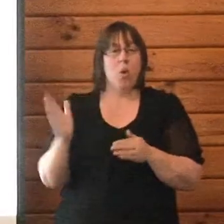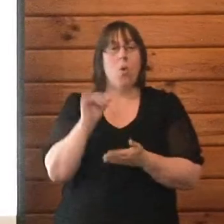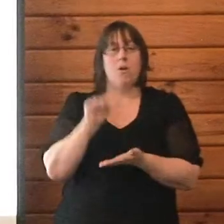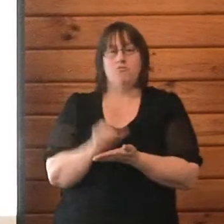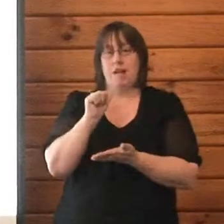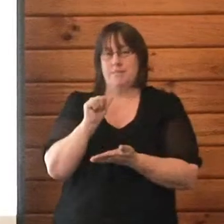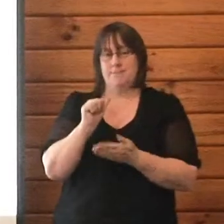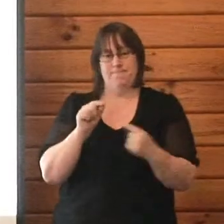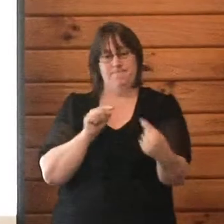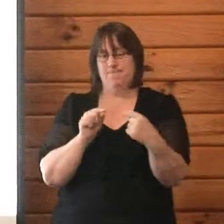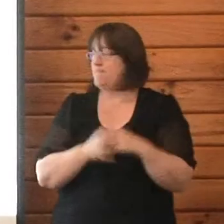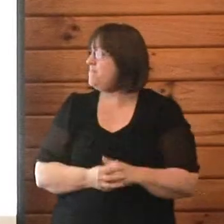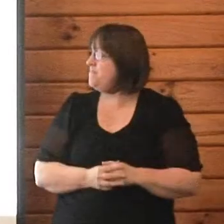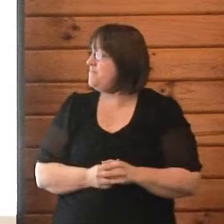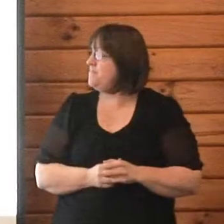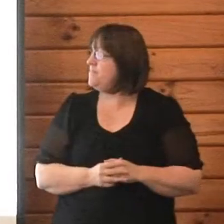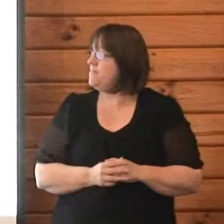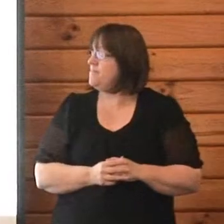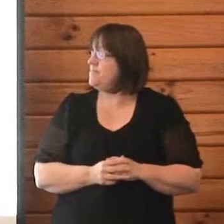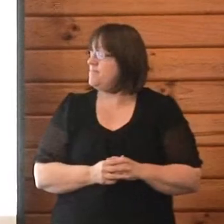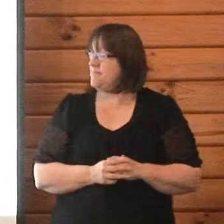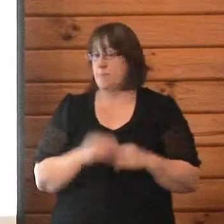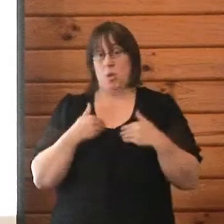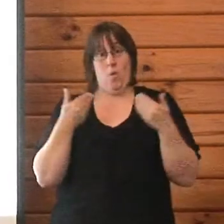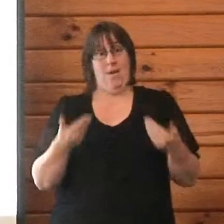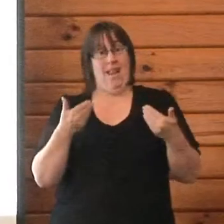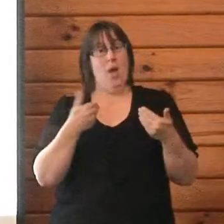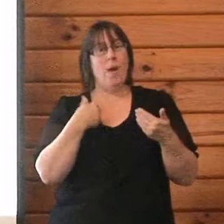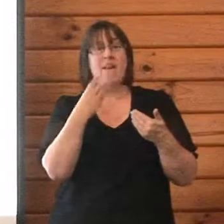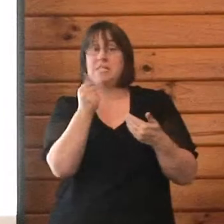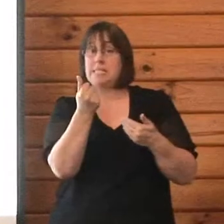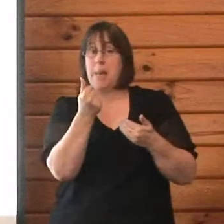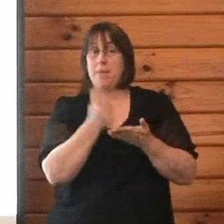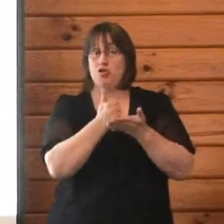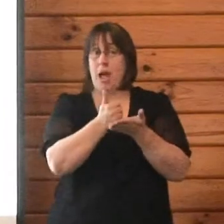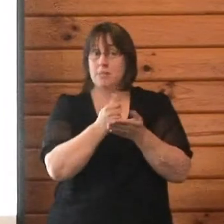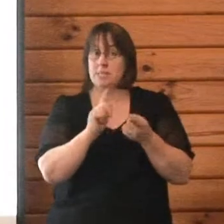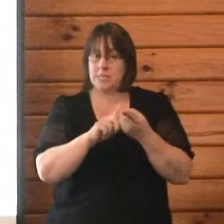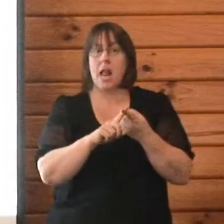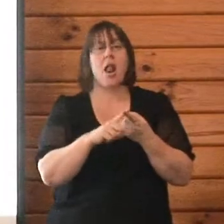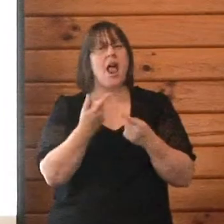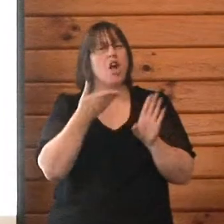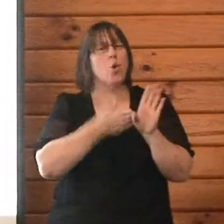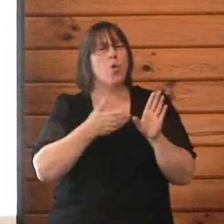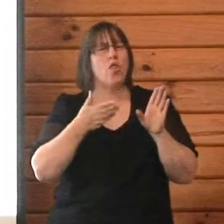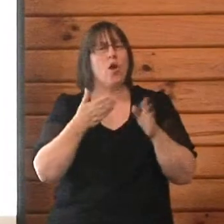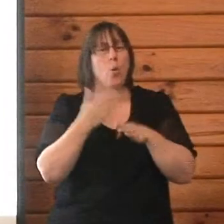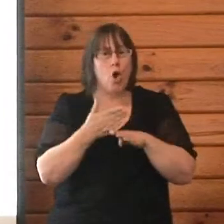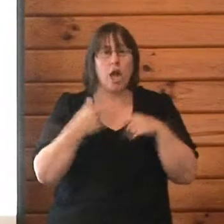So right now, we have some grants that we're still administering. We have youth workers in schools and social workers in schools. And this was our